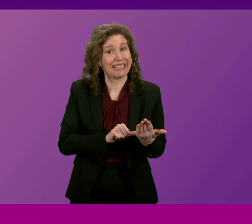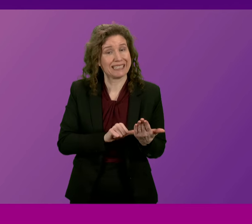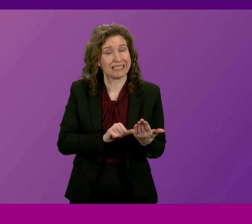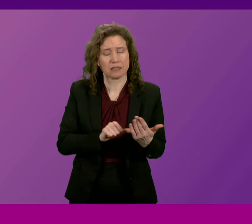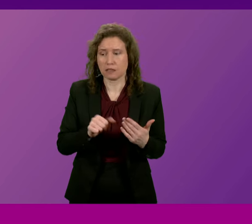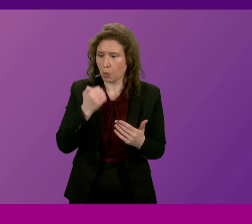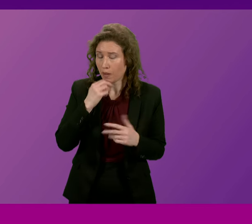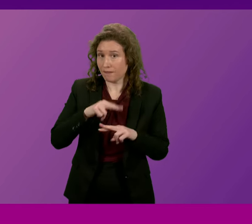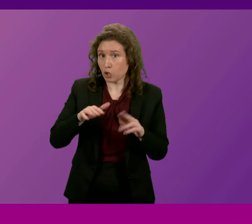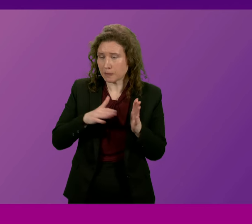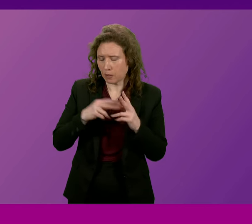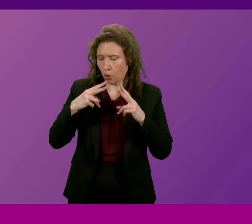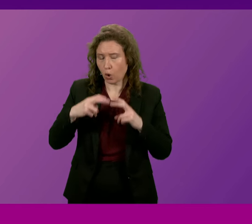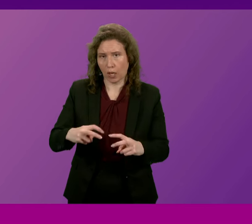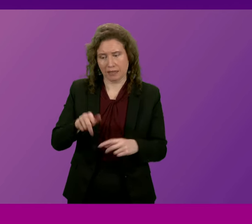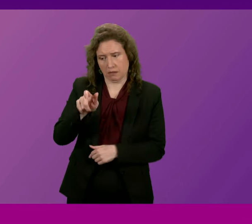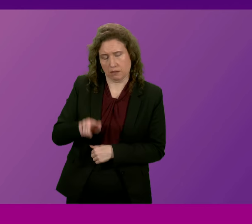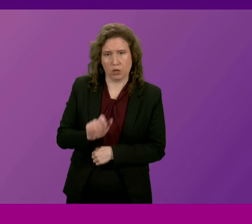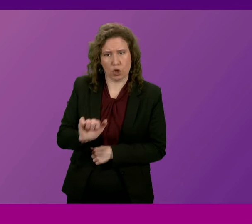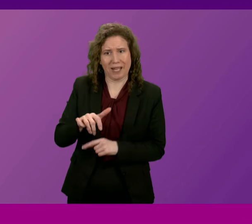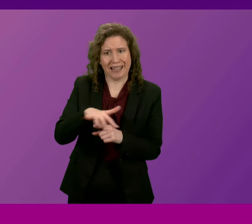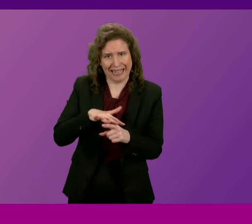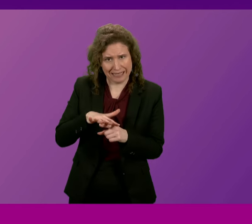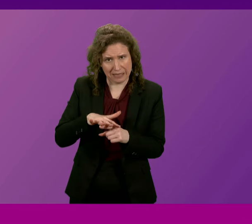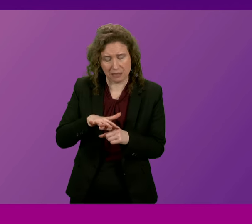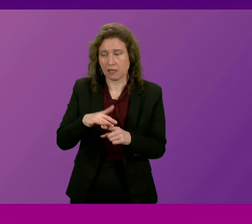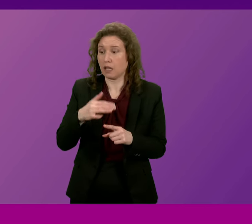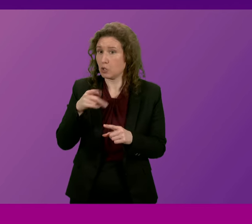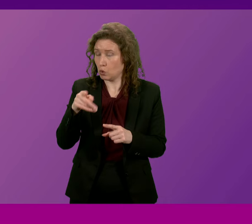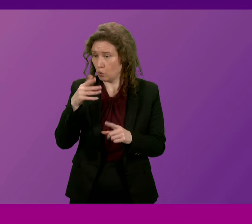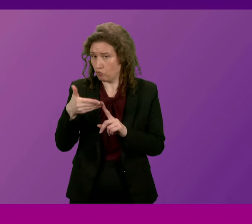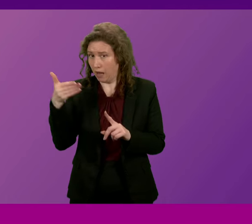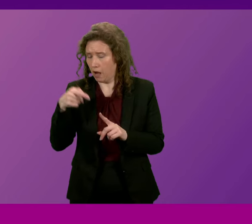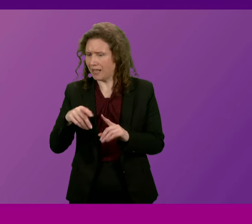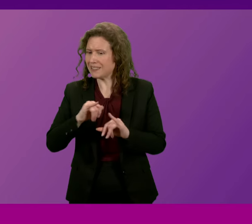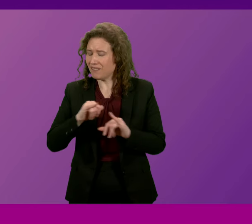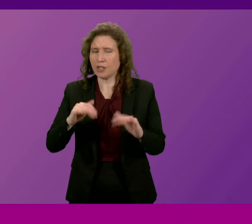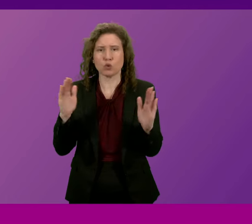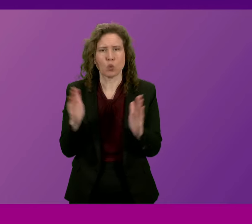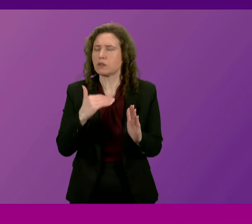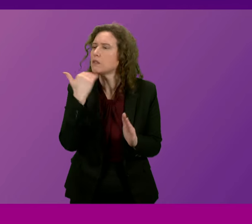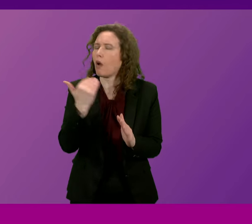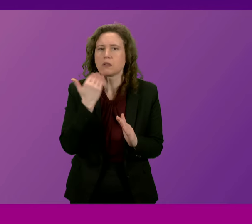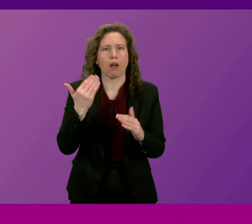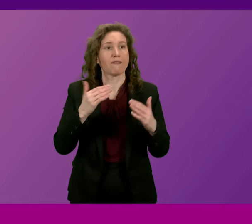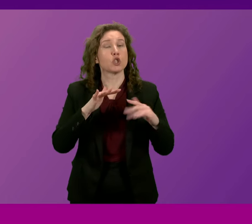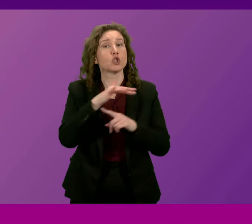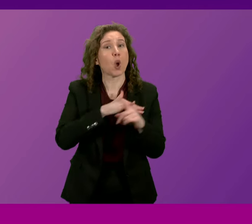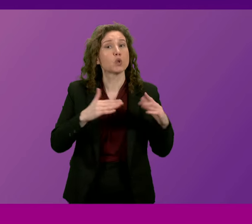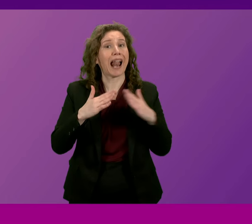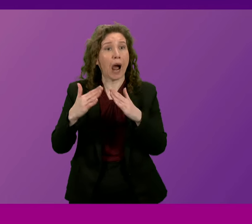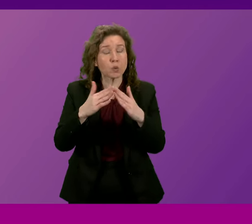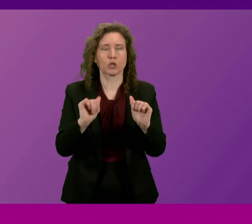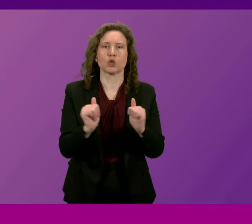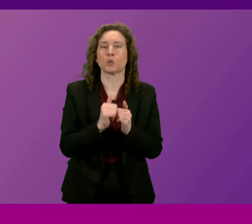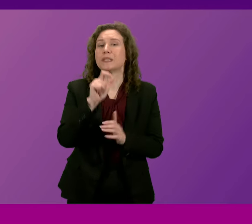Will the First Minister look into my constituent's case and does he recognise the severe shortage of social housing for disabled